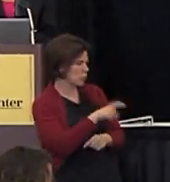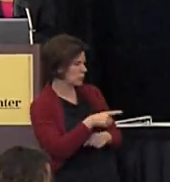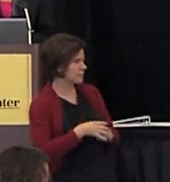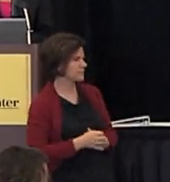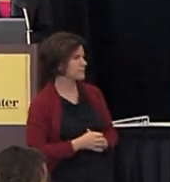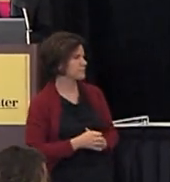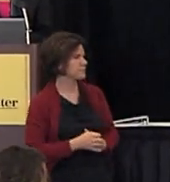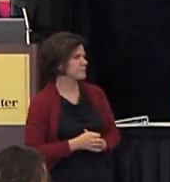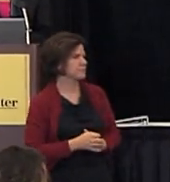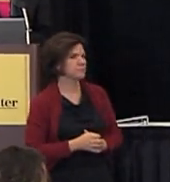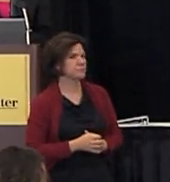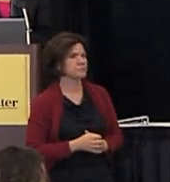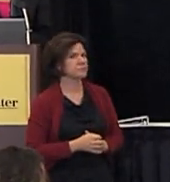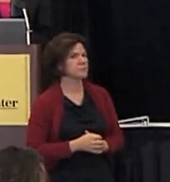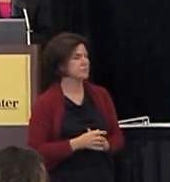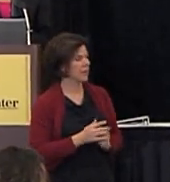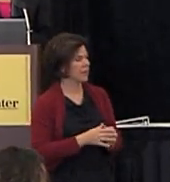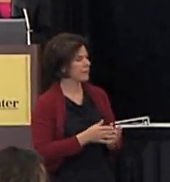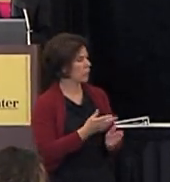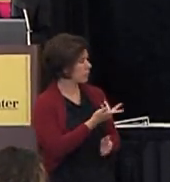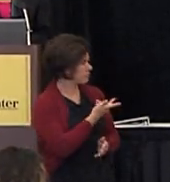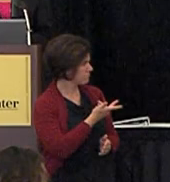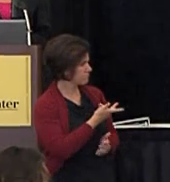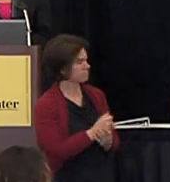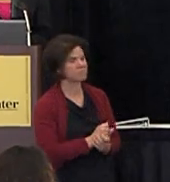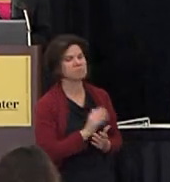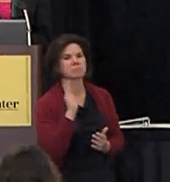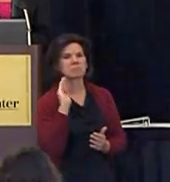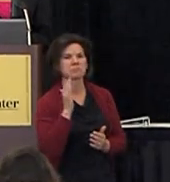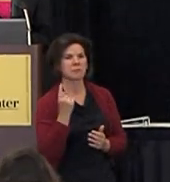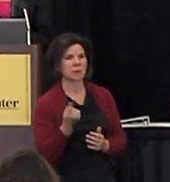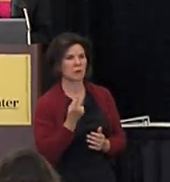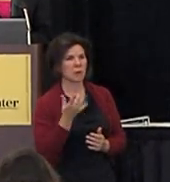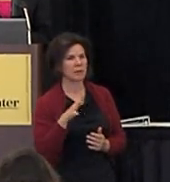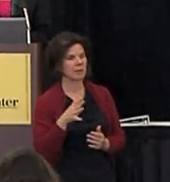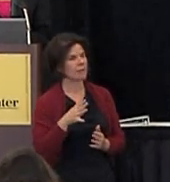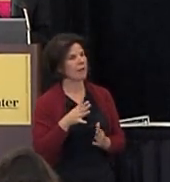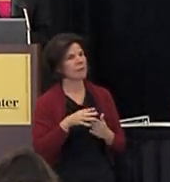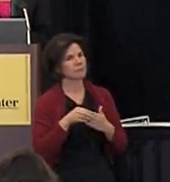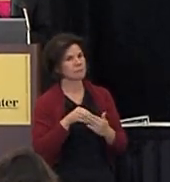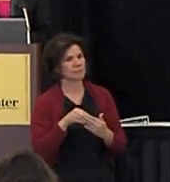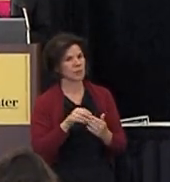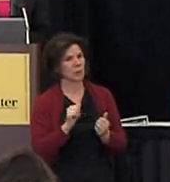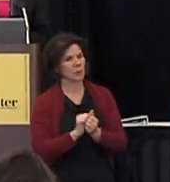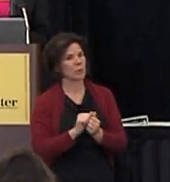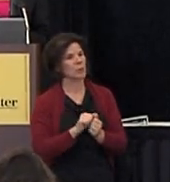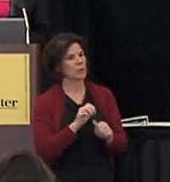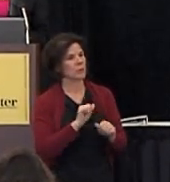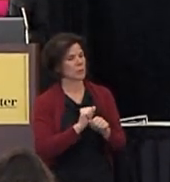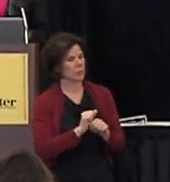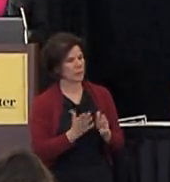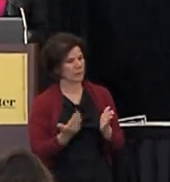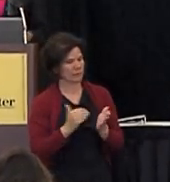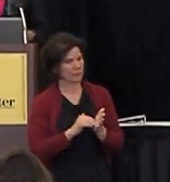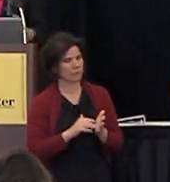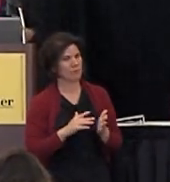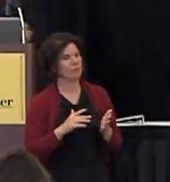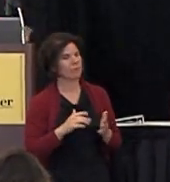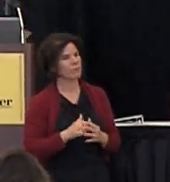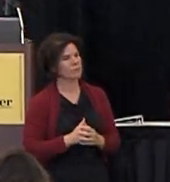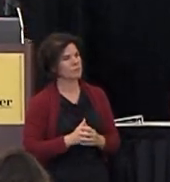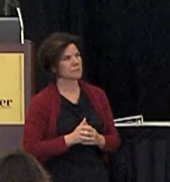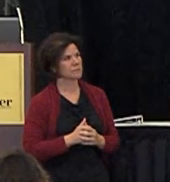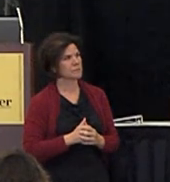um and i guess this touches all three of you about it seems like there's always kind of a fluidity the landscape that you're working in um you know you